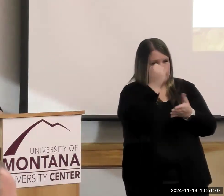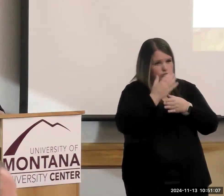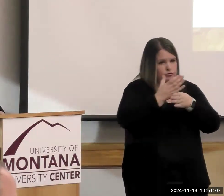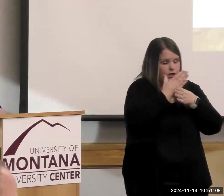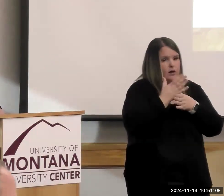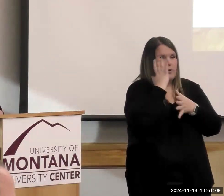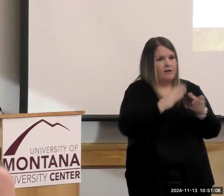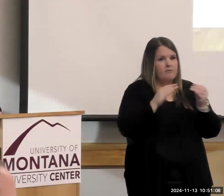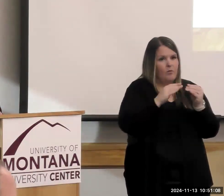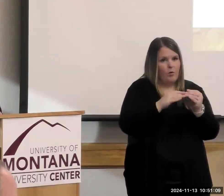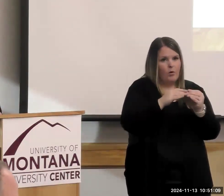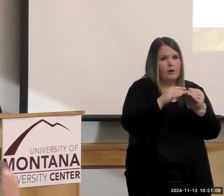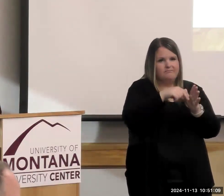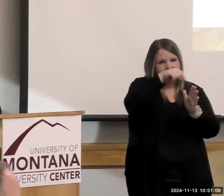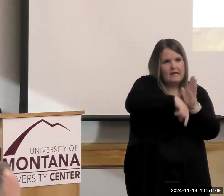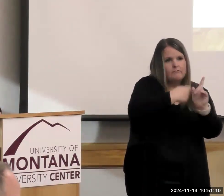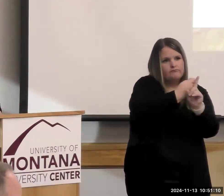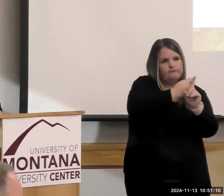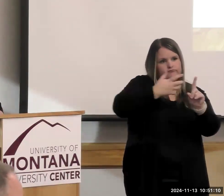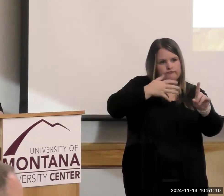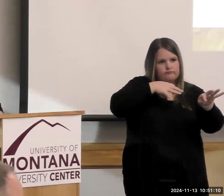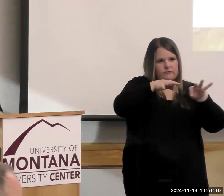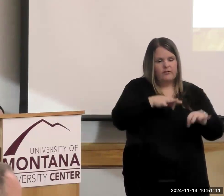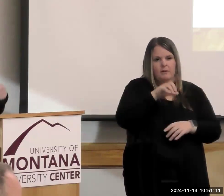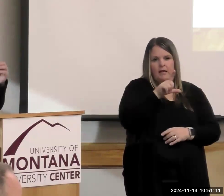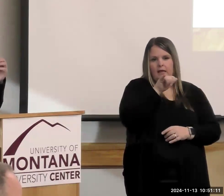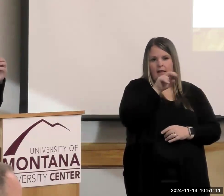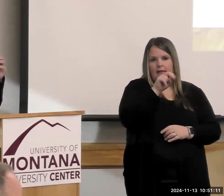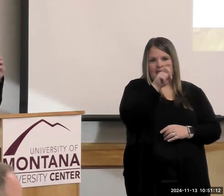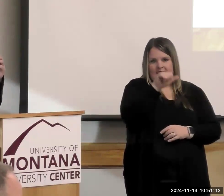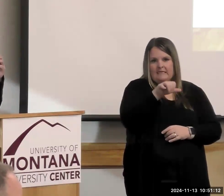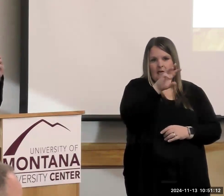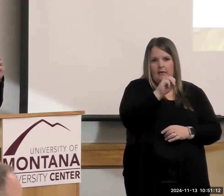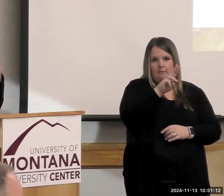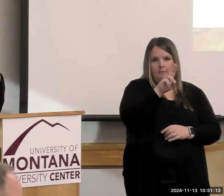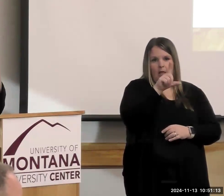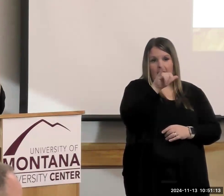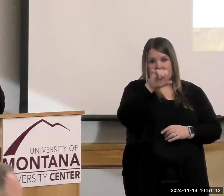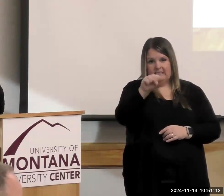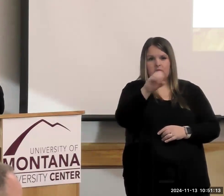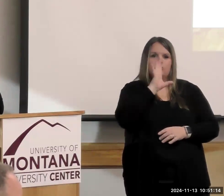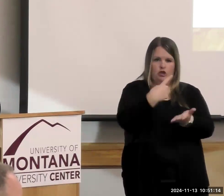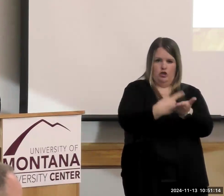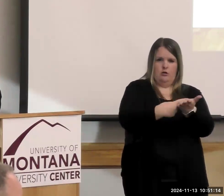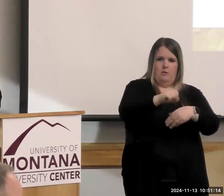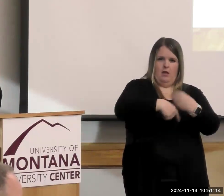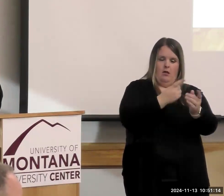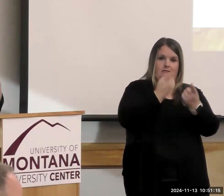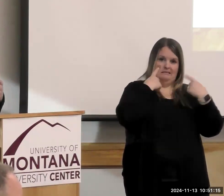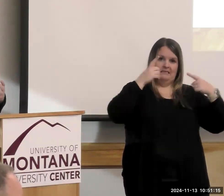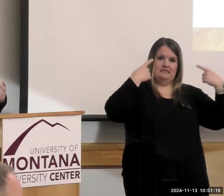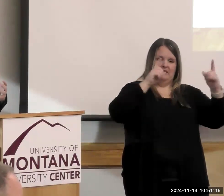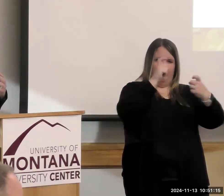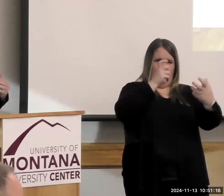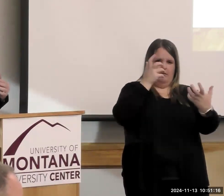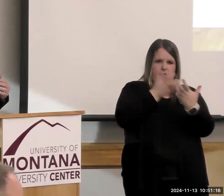in-depth presentation from Lindsay Mullis, who will talk about exactly how successful adaptations